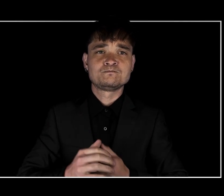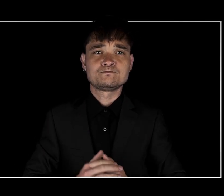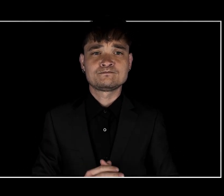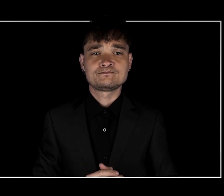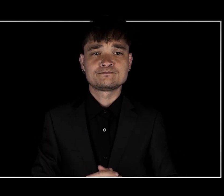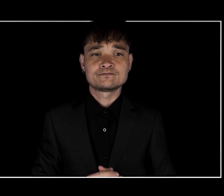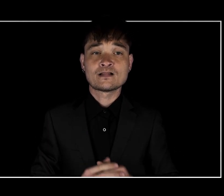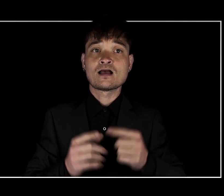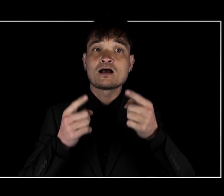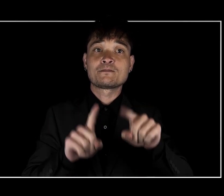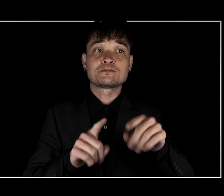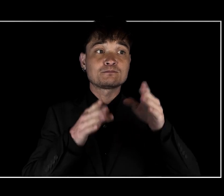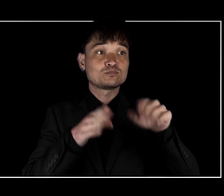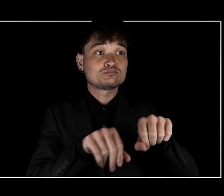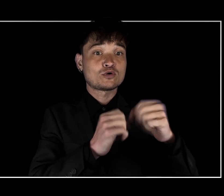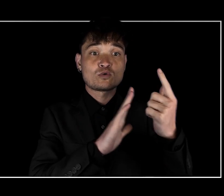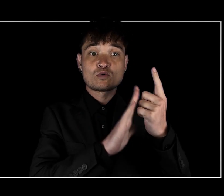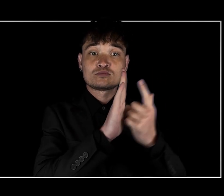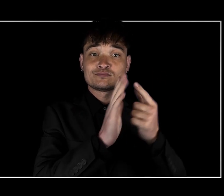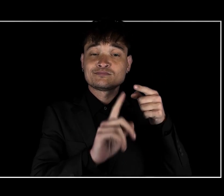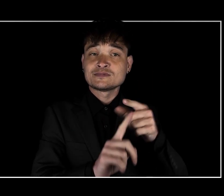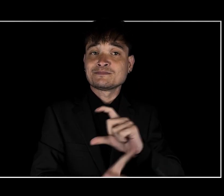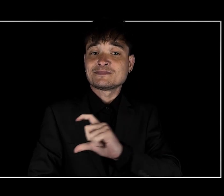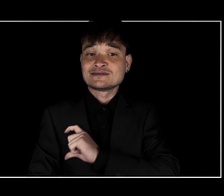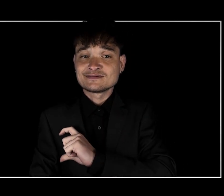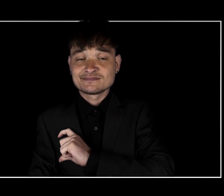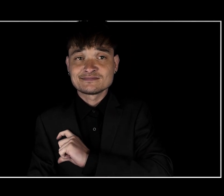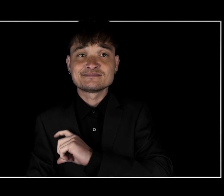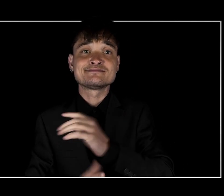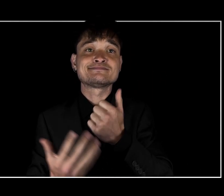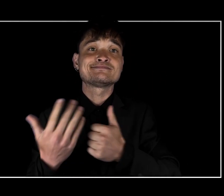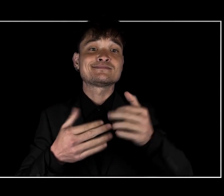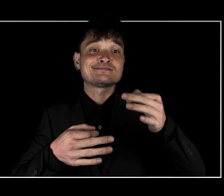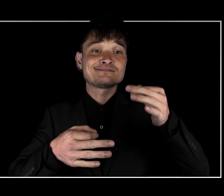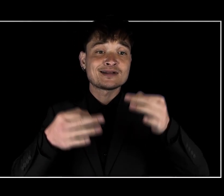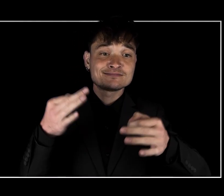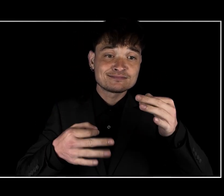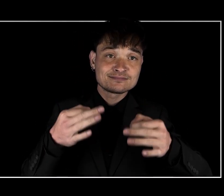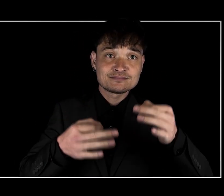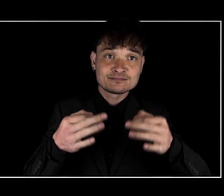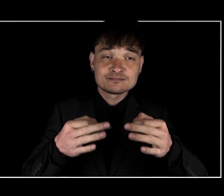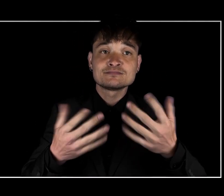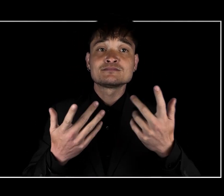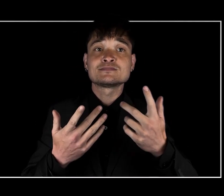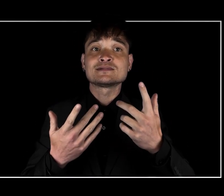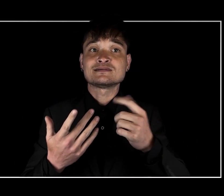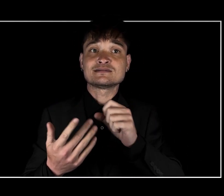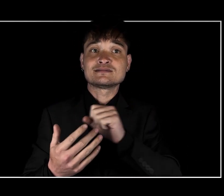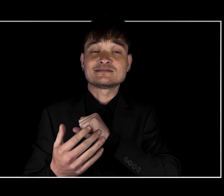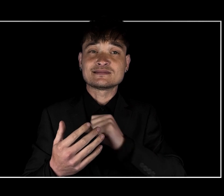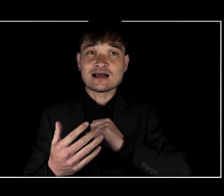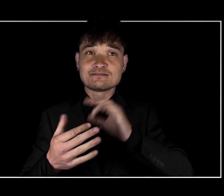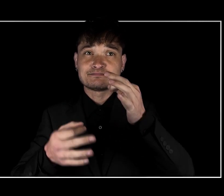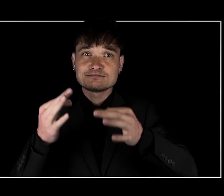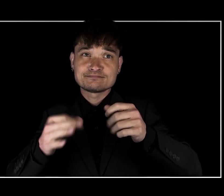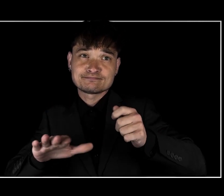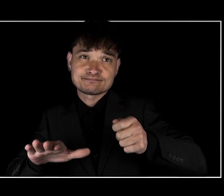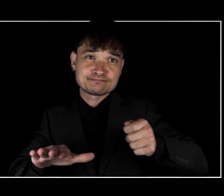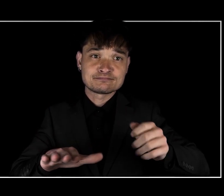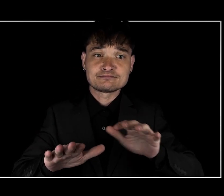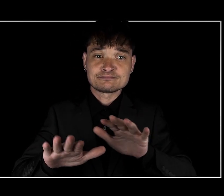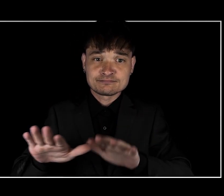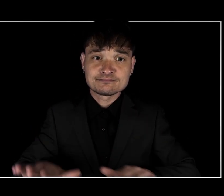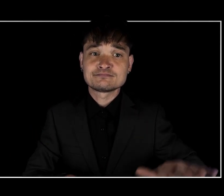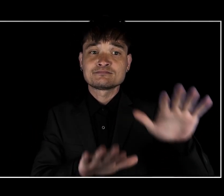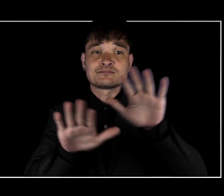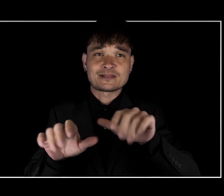community. When someone has broken the law, the police, the state's attorney's office and the courts can choose to send